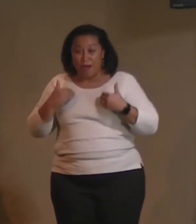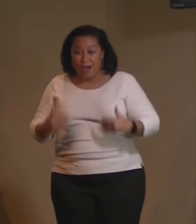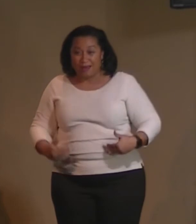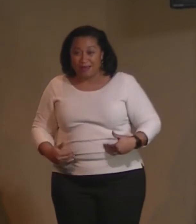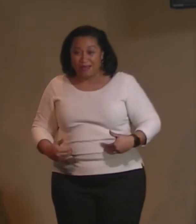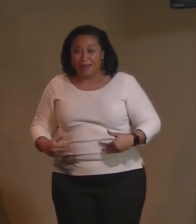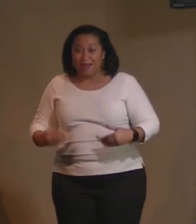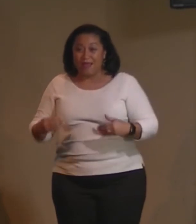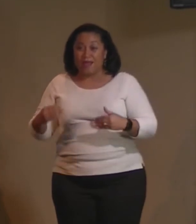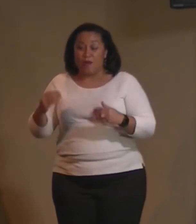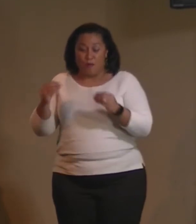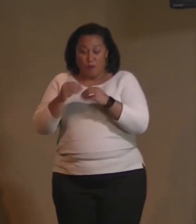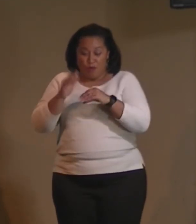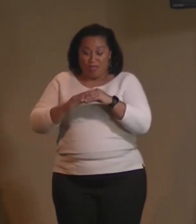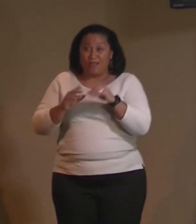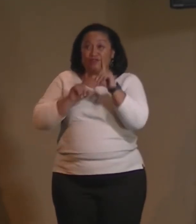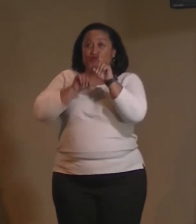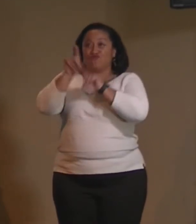universe?